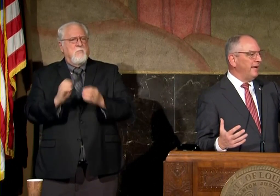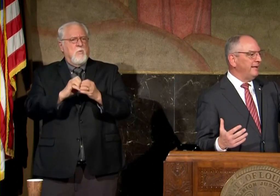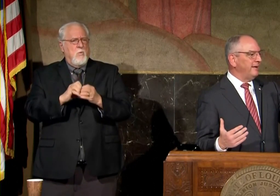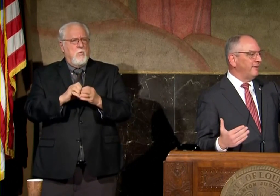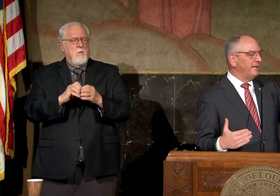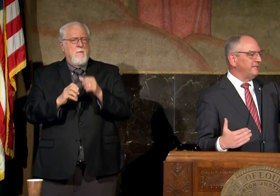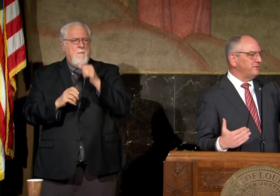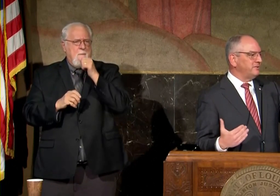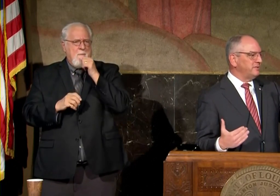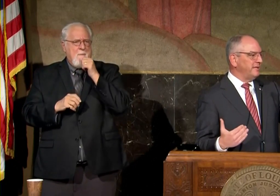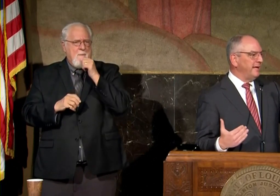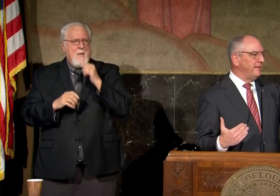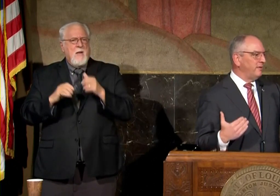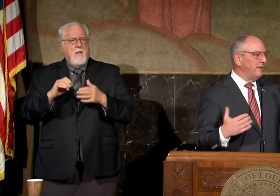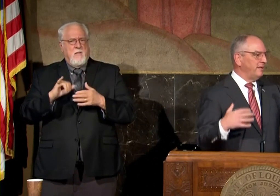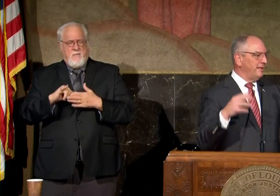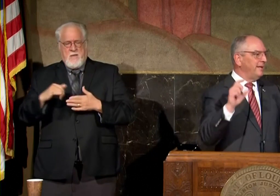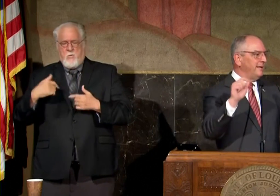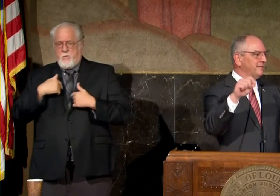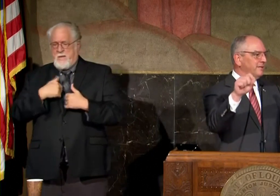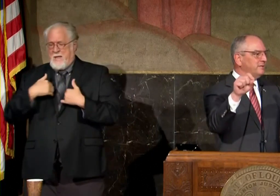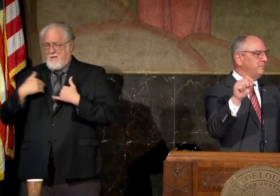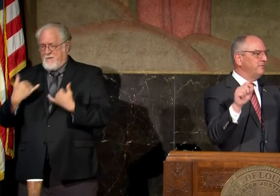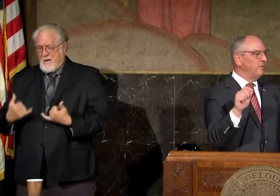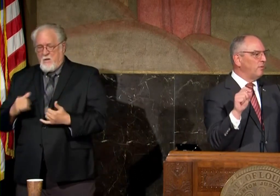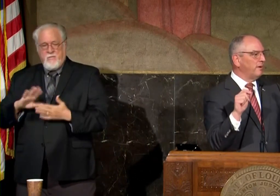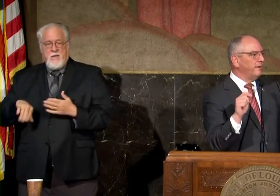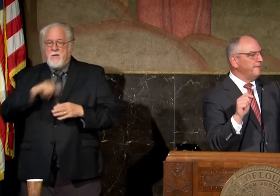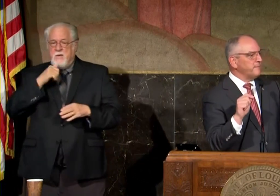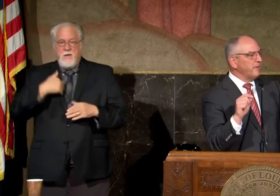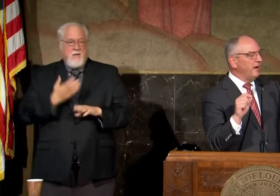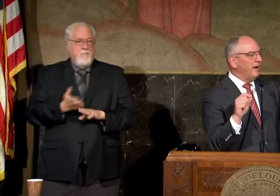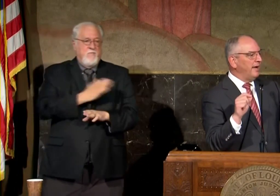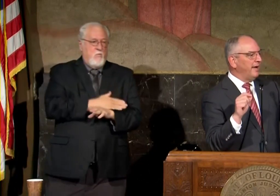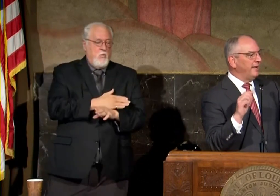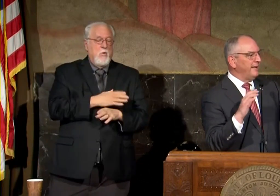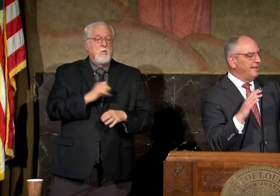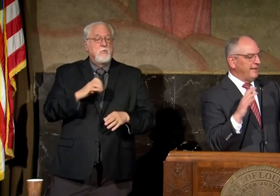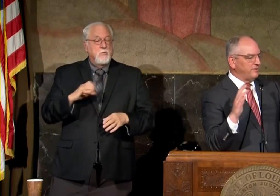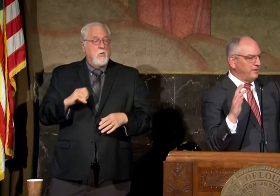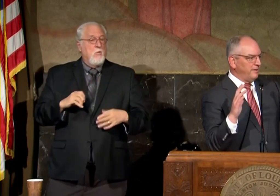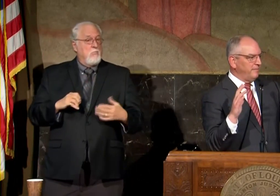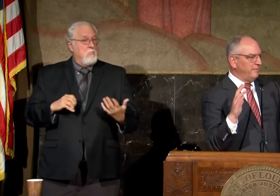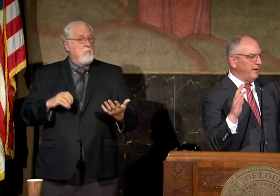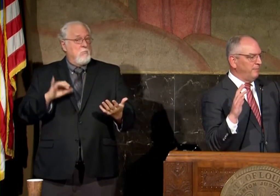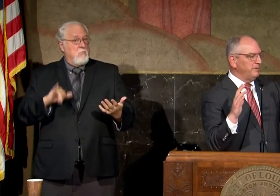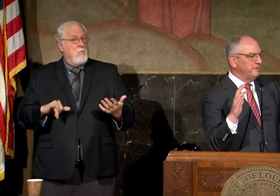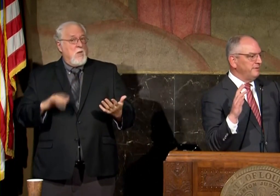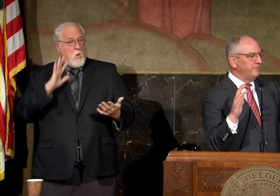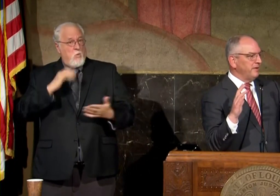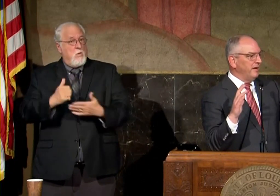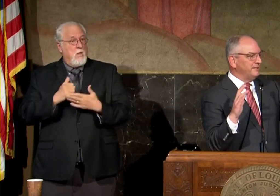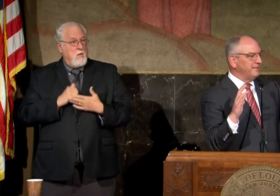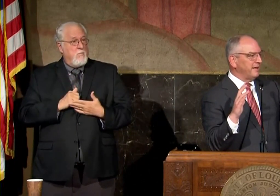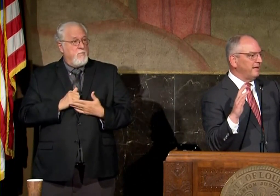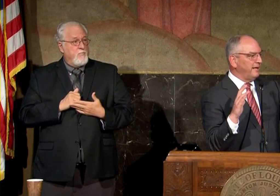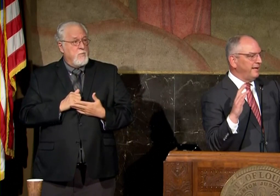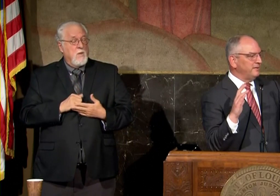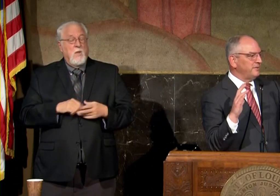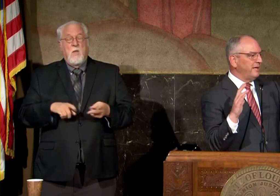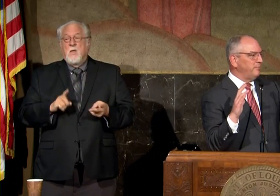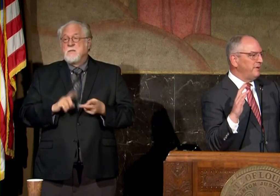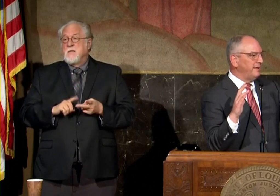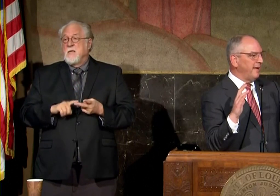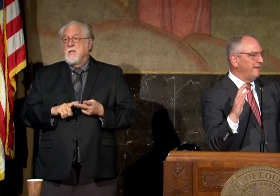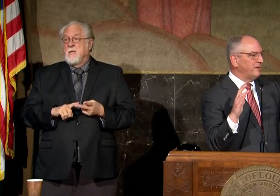that are in existence today that didn't exist before uh and and that's going to help us uh secondly